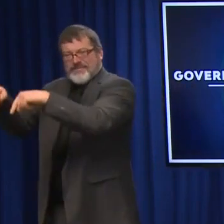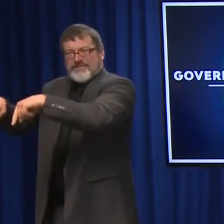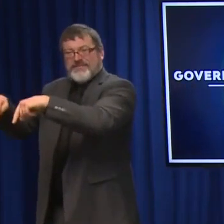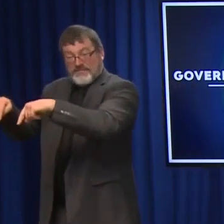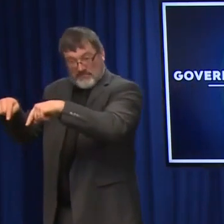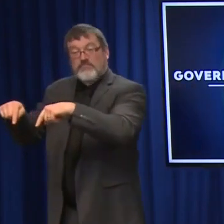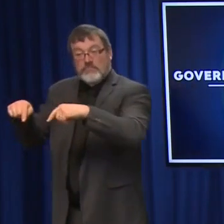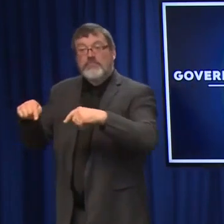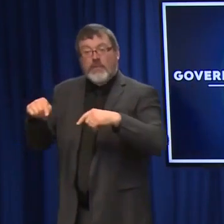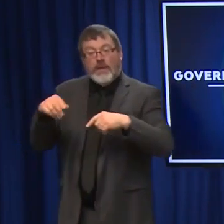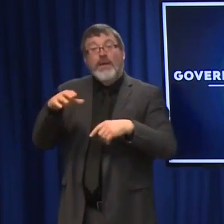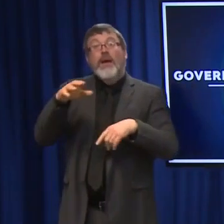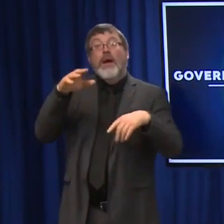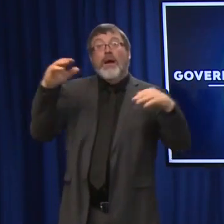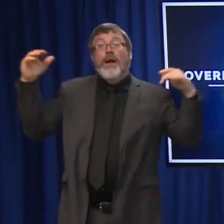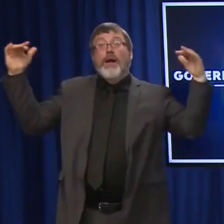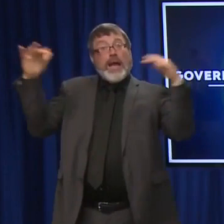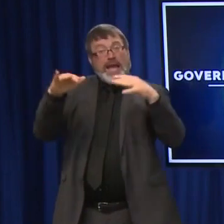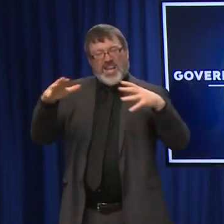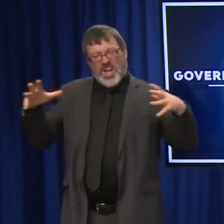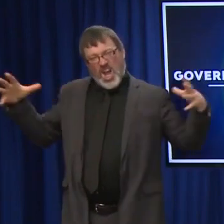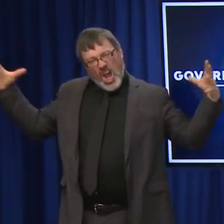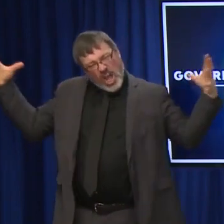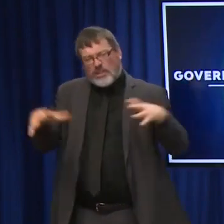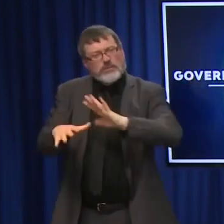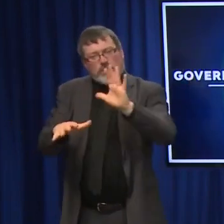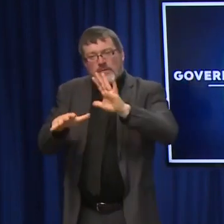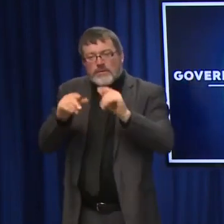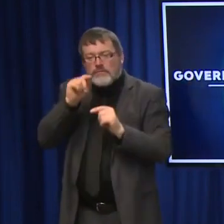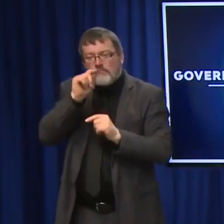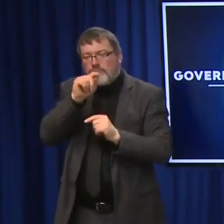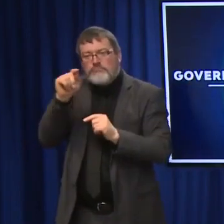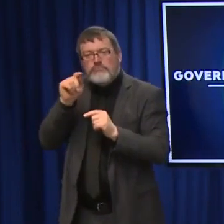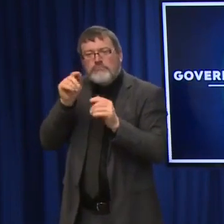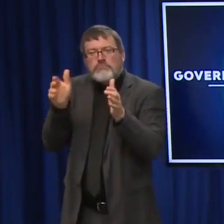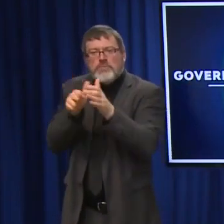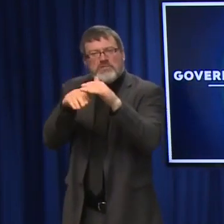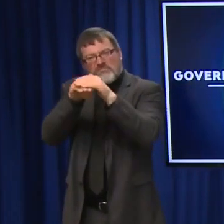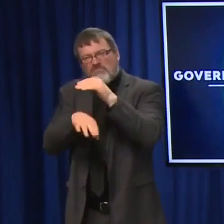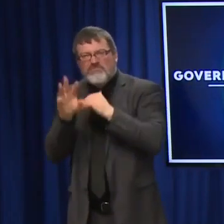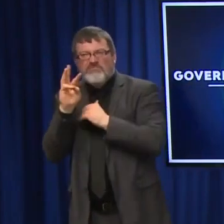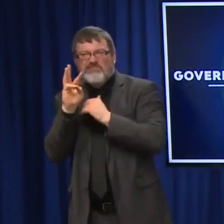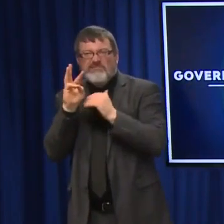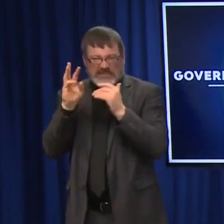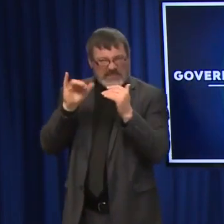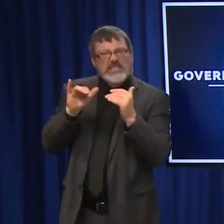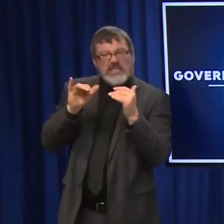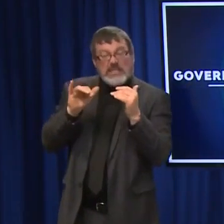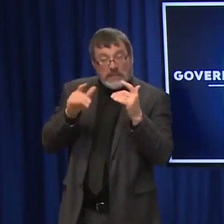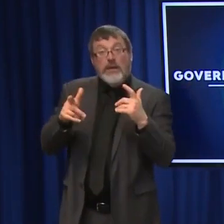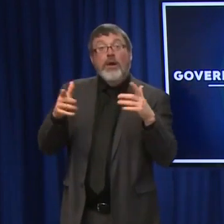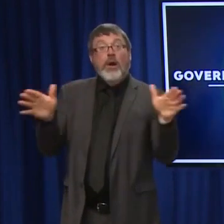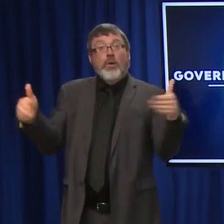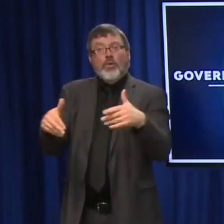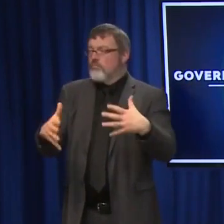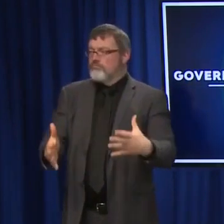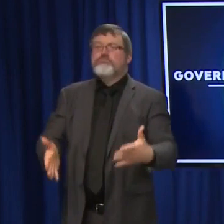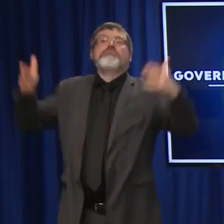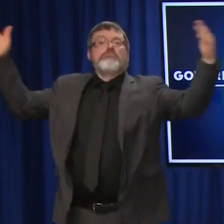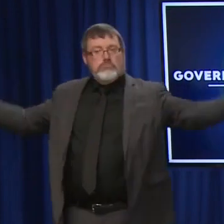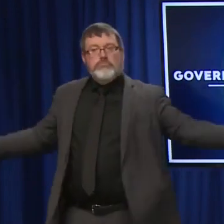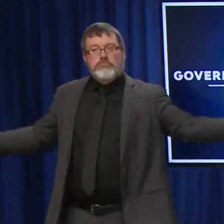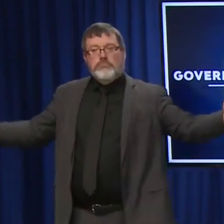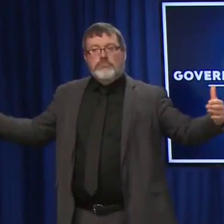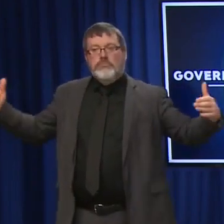small. We do recommend that people do not attend group gatherings or, you know, gather with other people if they are having symptoms of COVID